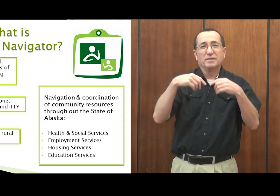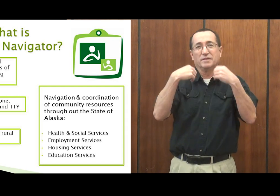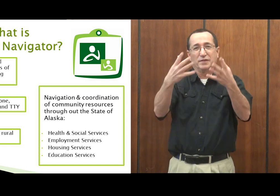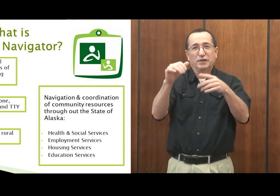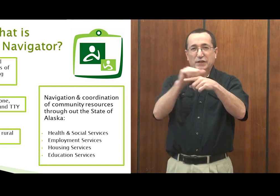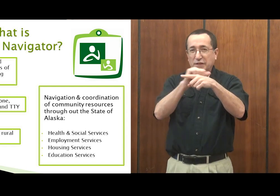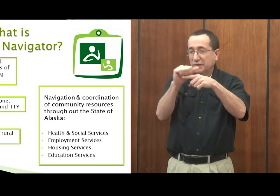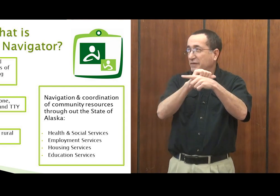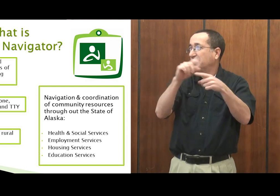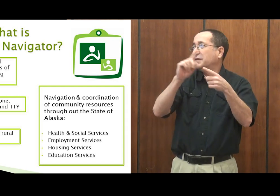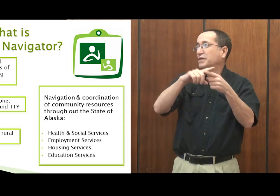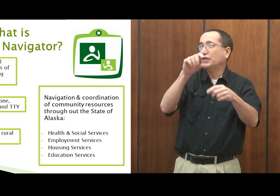We provide trainings.